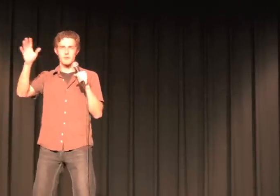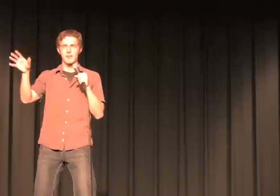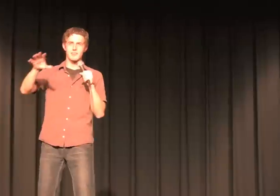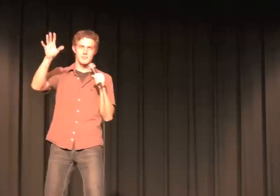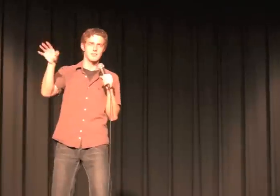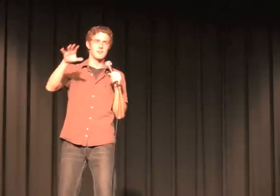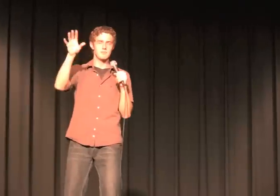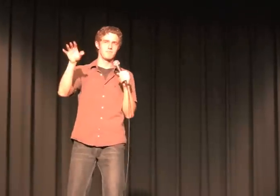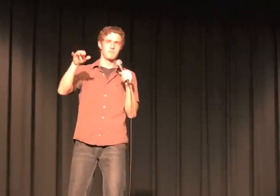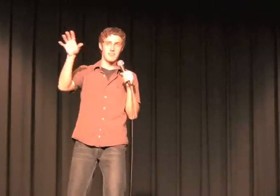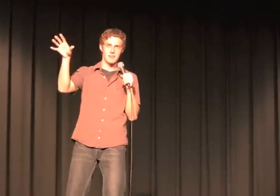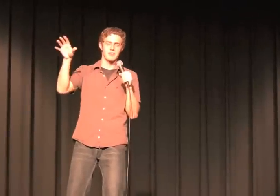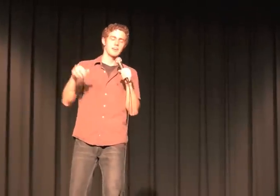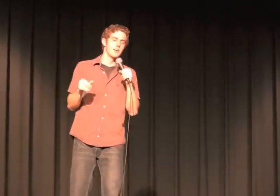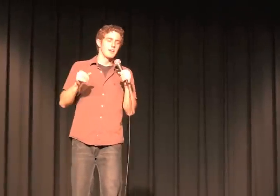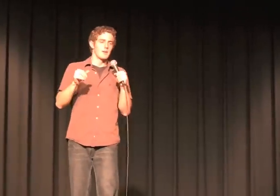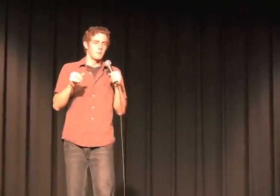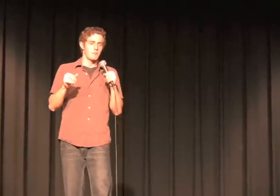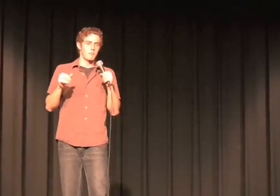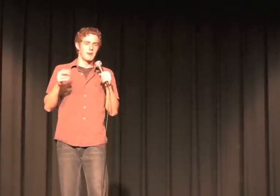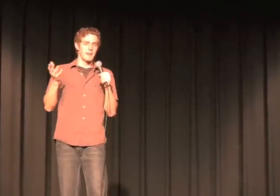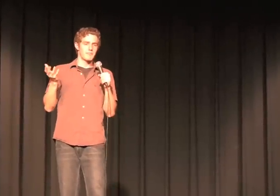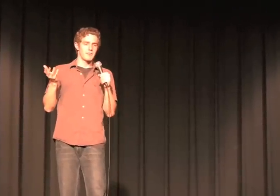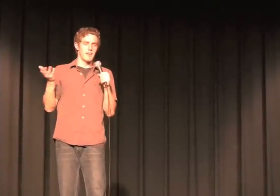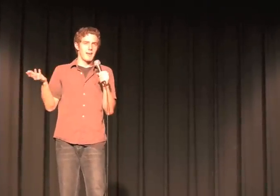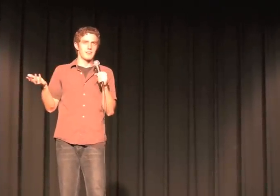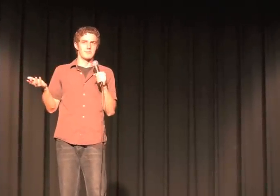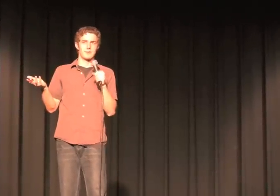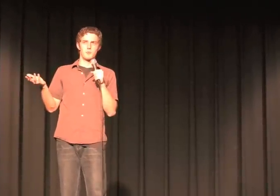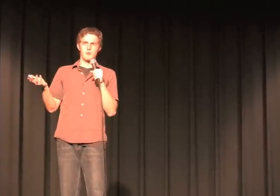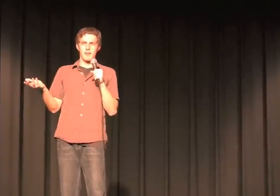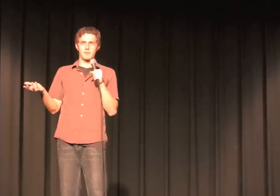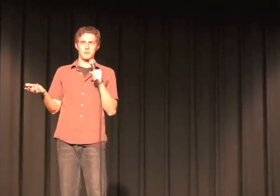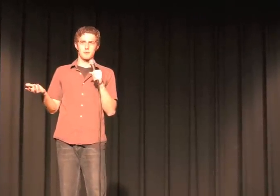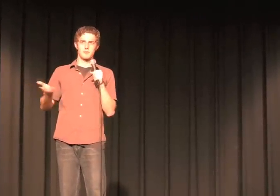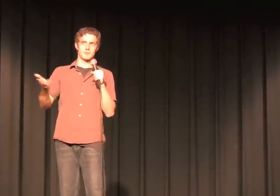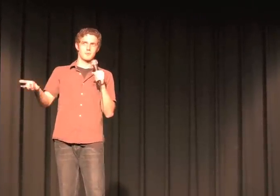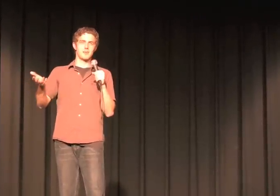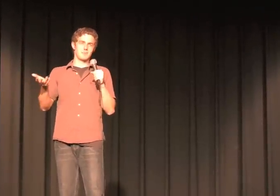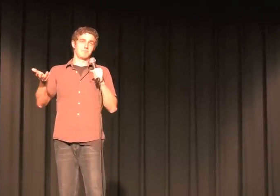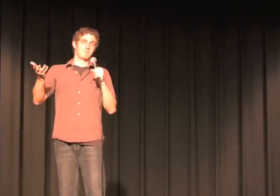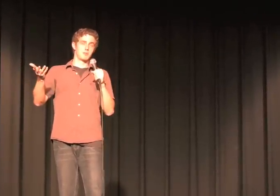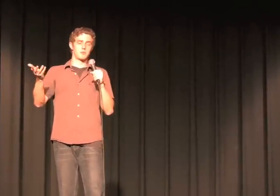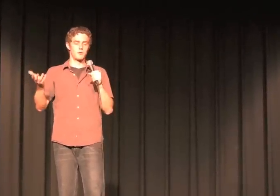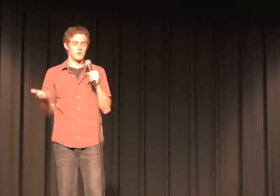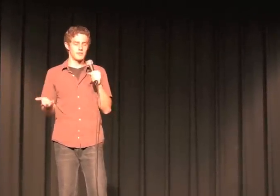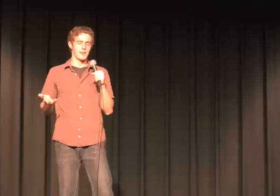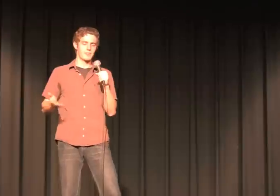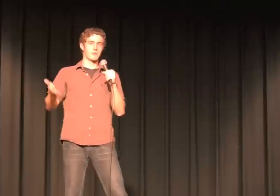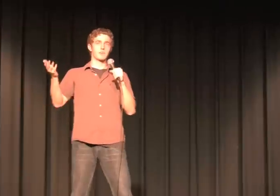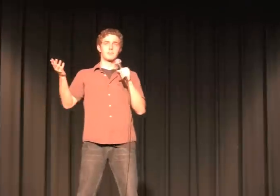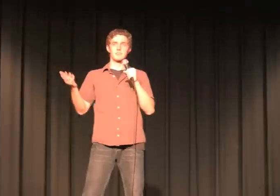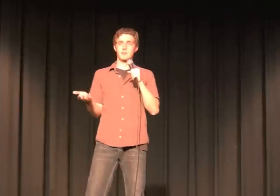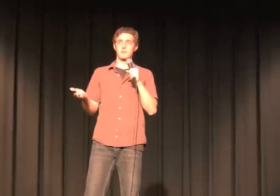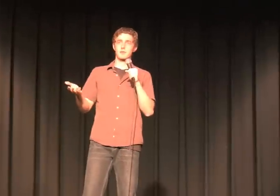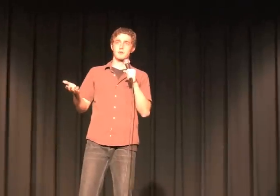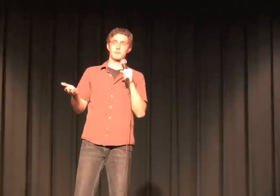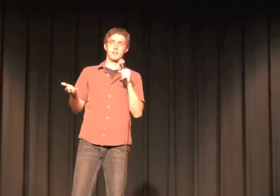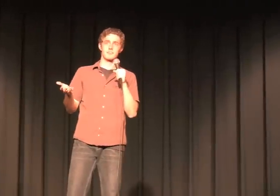reality TV thing. But I figured, hey, what do I have to lose? This could be really cool. At the very least, I'll get a free trip to Los